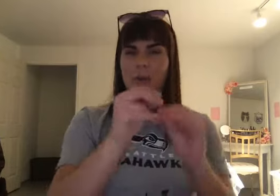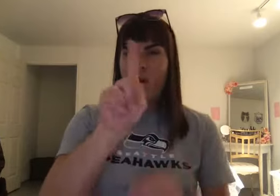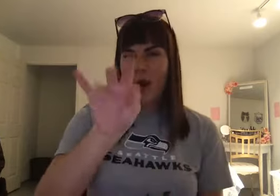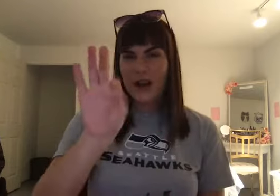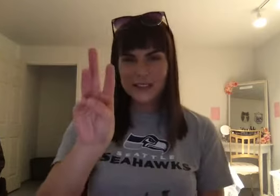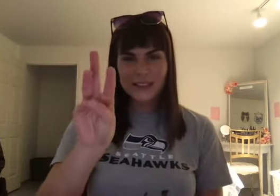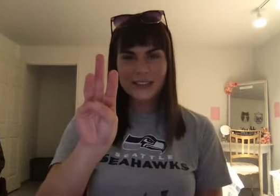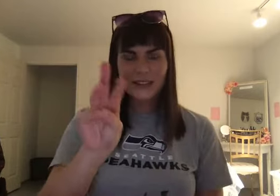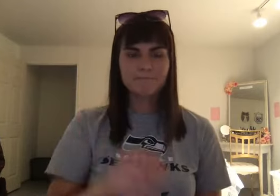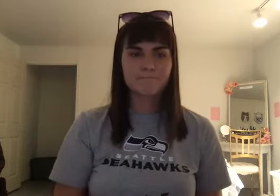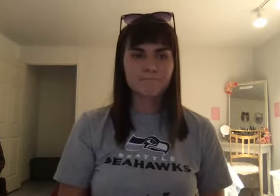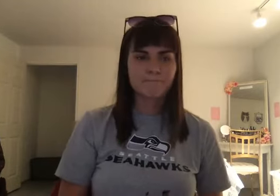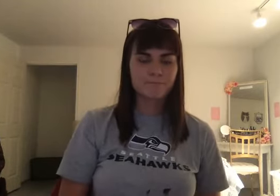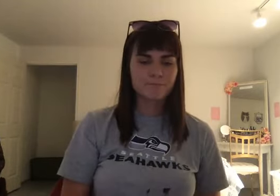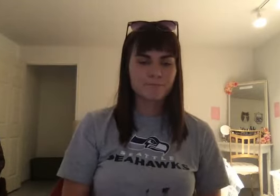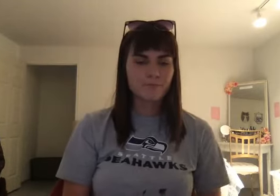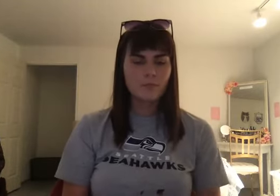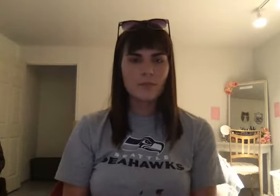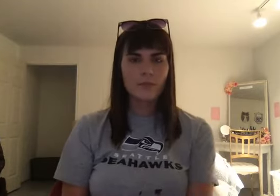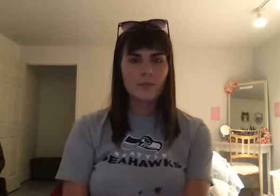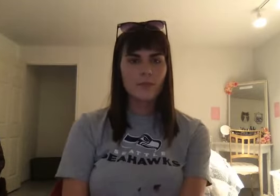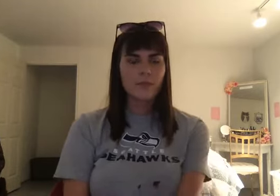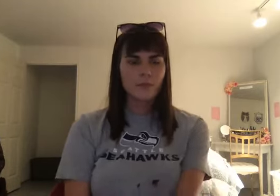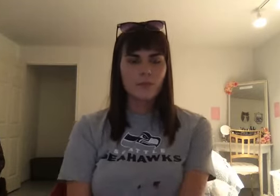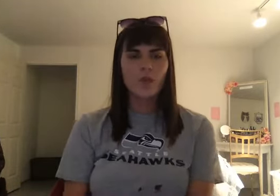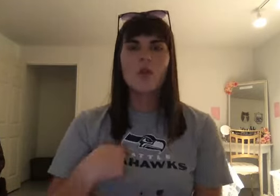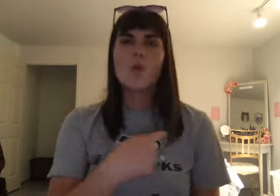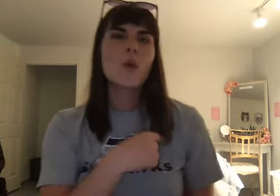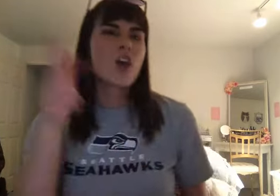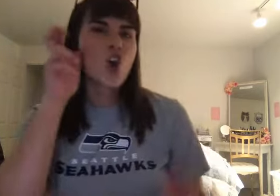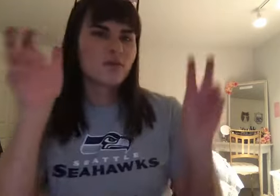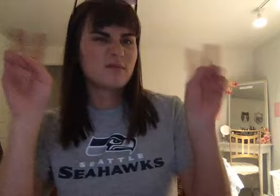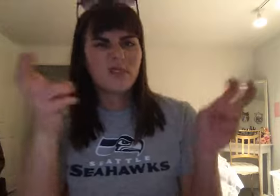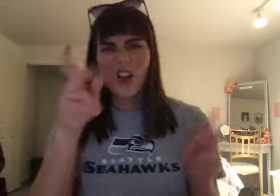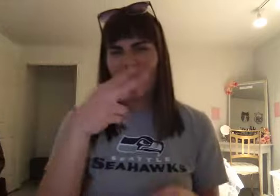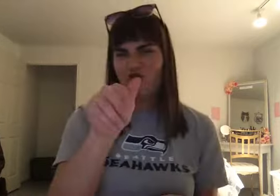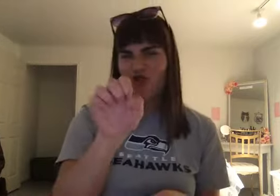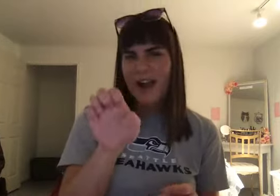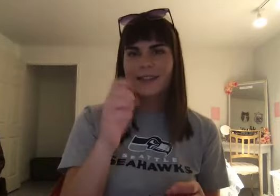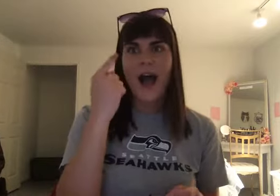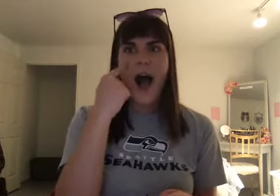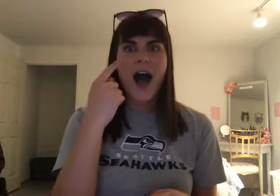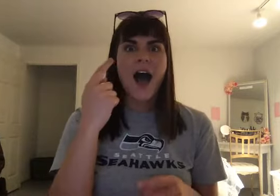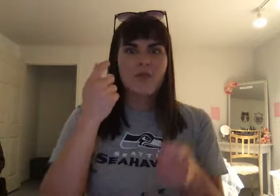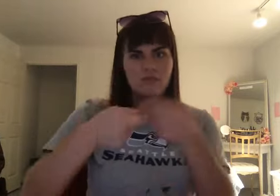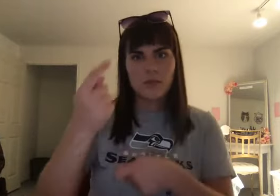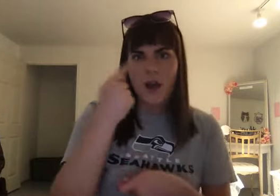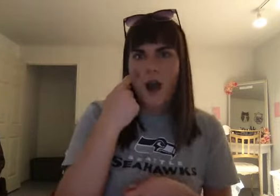Is a very. law. Because. We've heard this. All the time. Have you ever heard. phrase. An eye for an eye. And a tooth for a tooth. Whatever you do. To